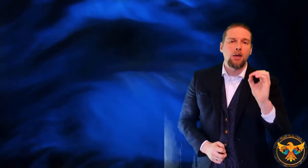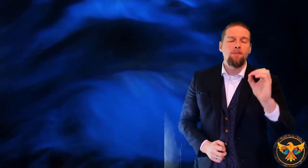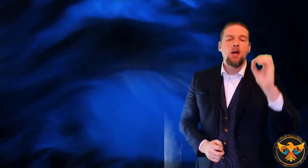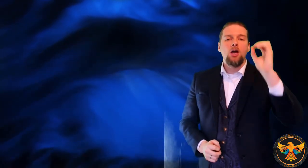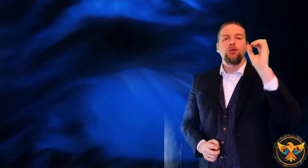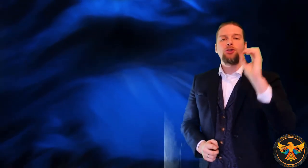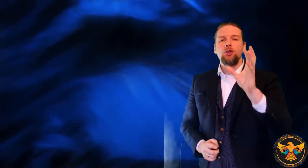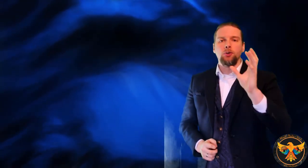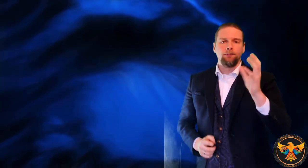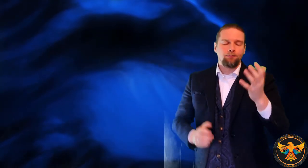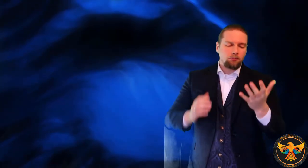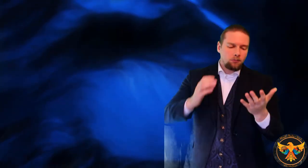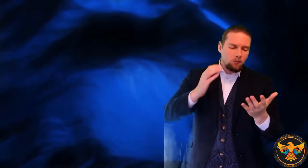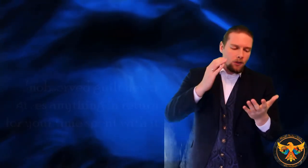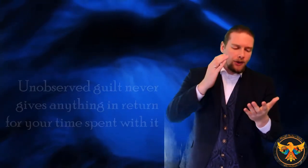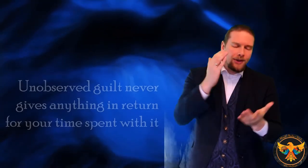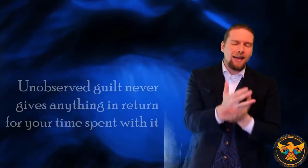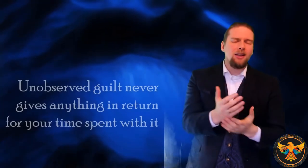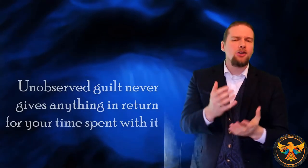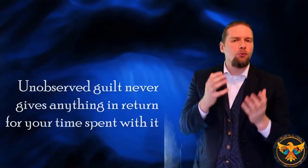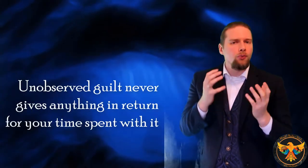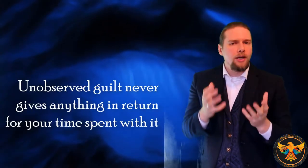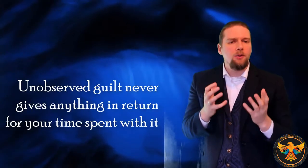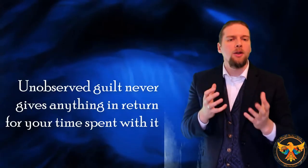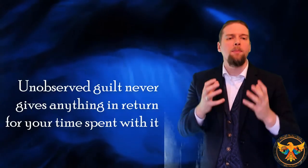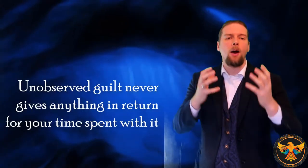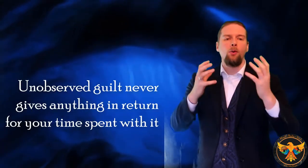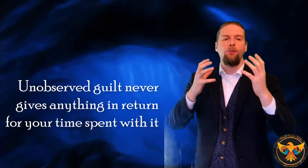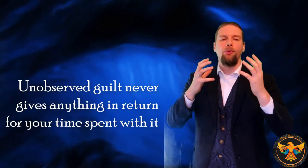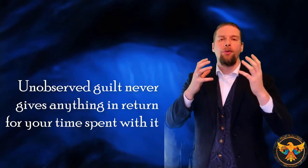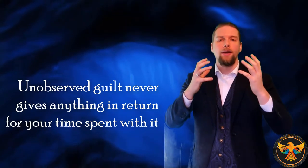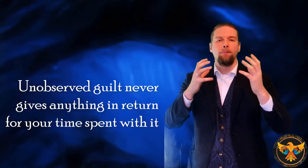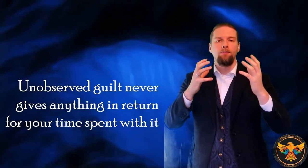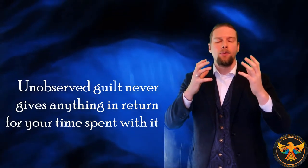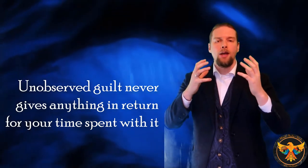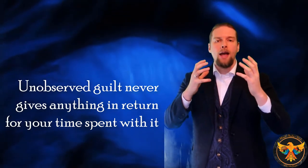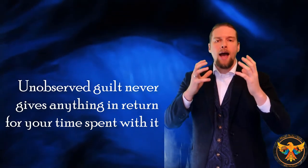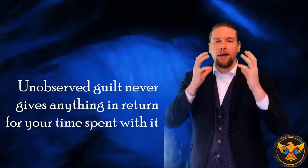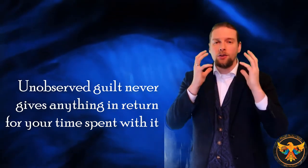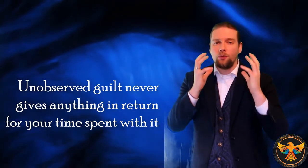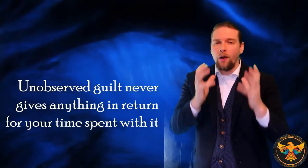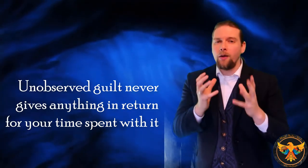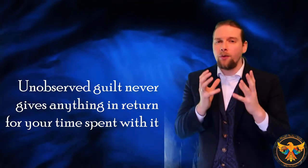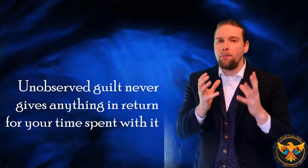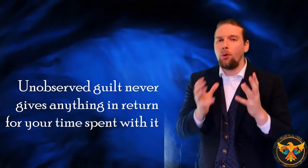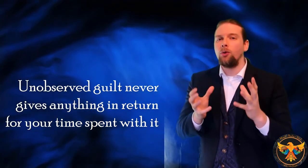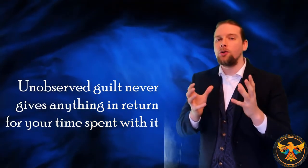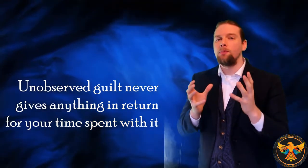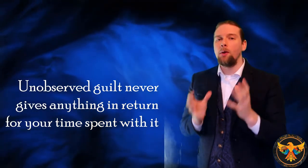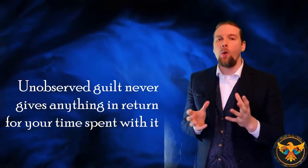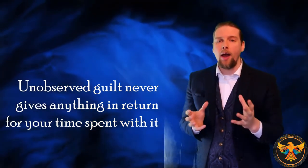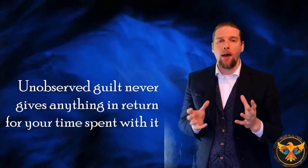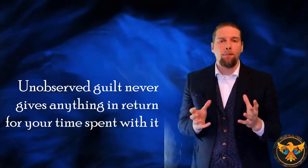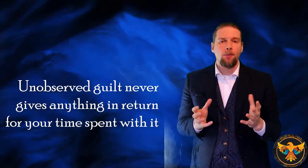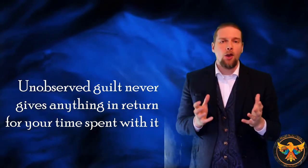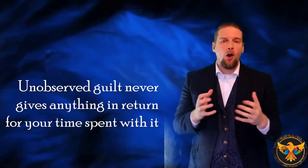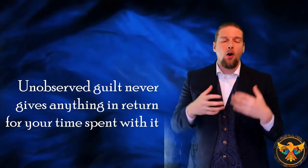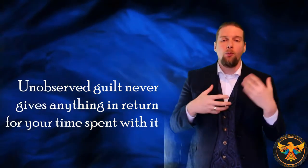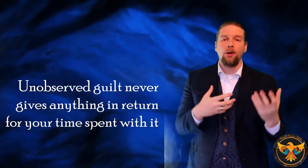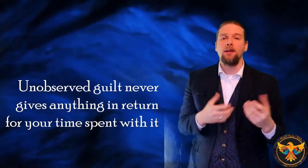okay? So guilt is a really, really powerful thing. And it's very, very important to be aware of what it